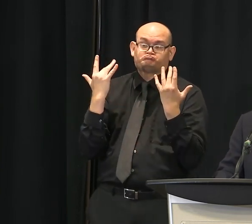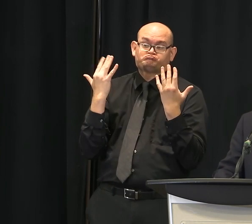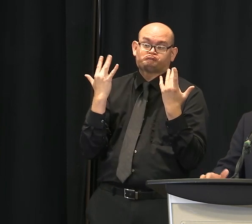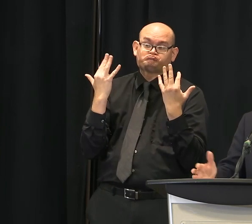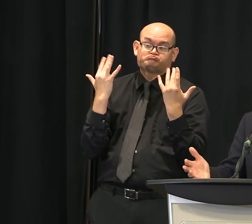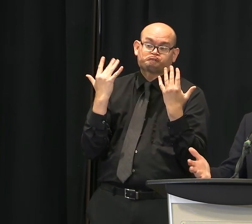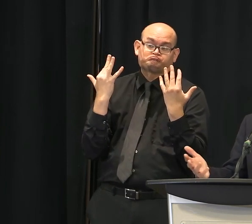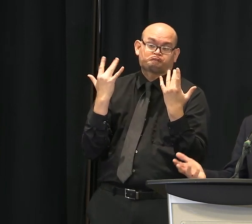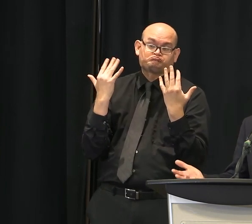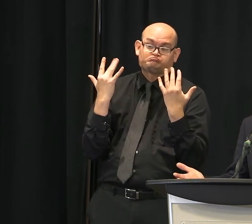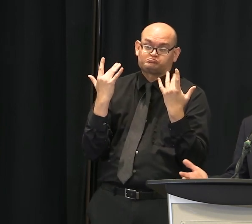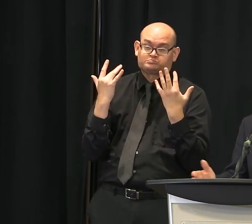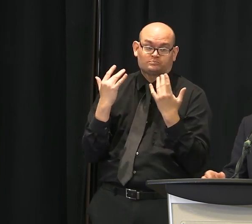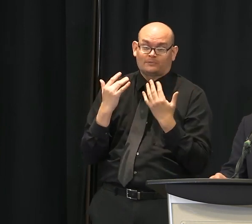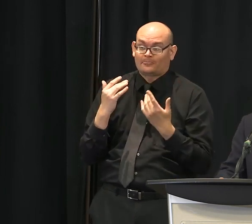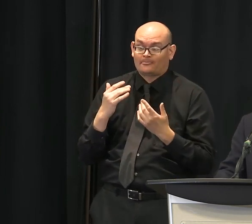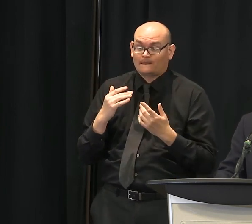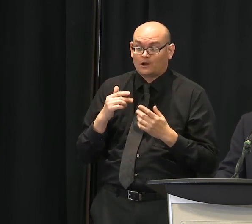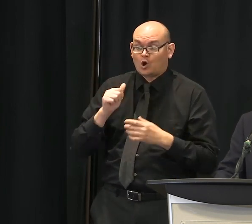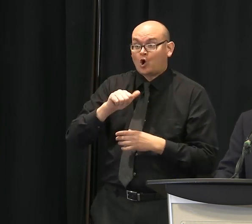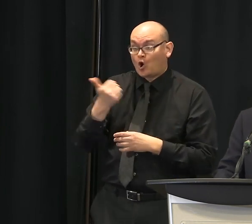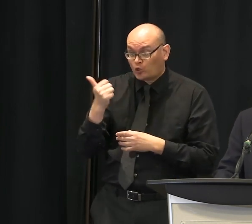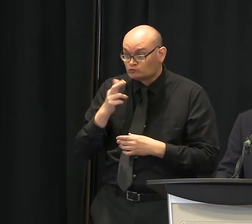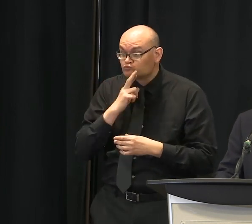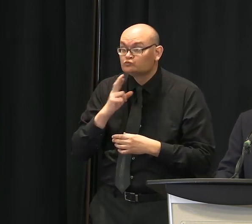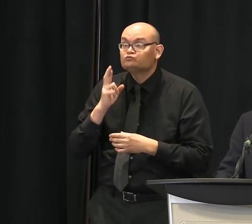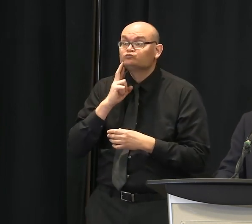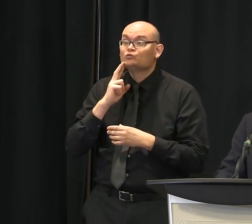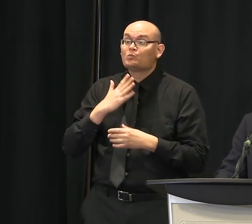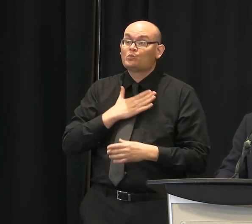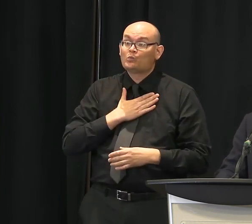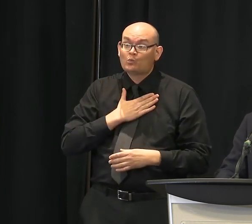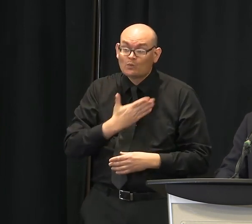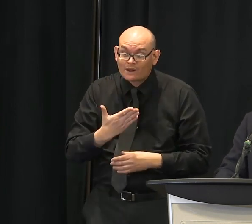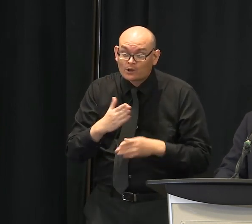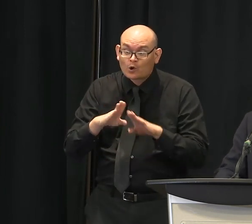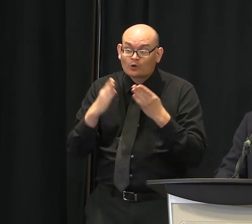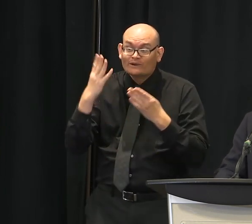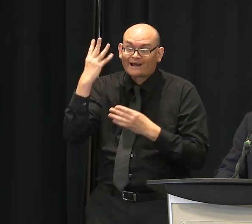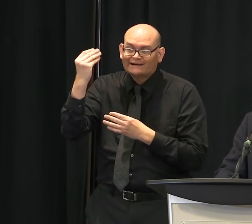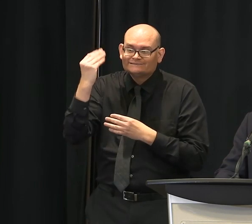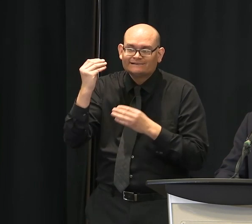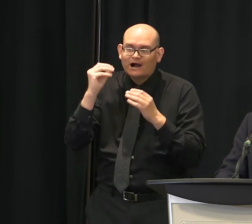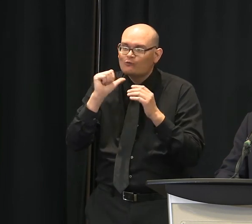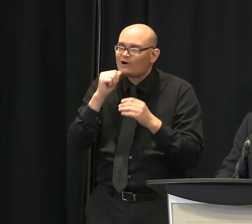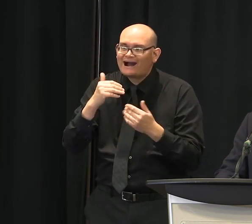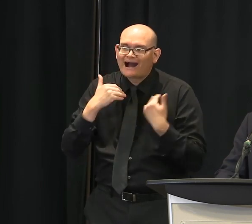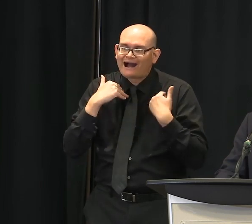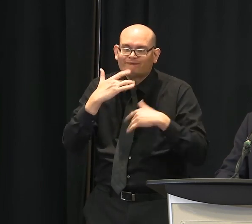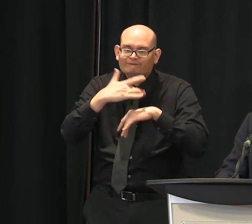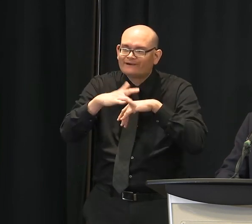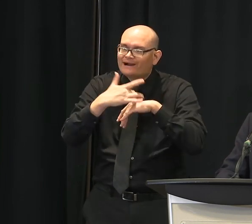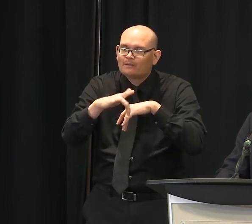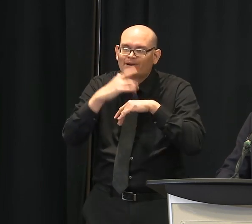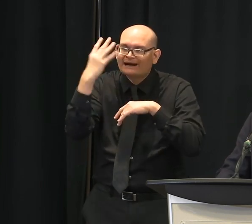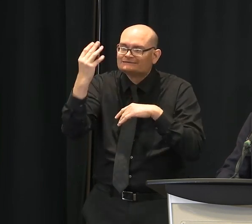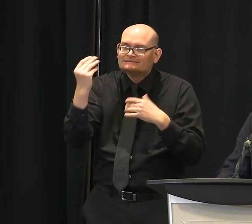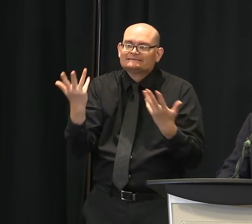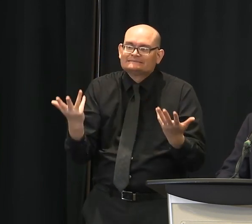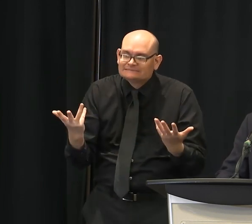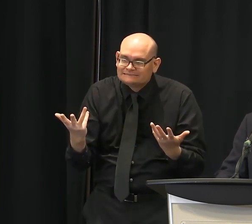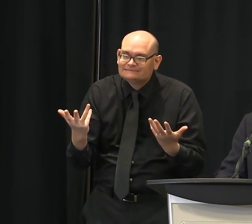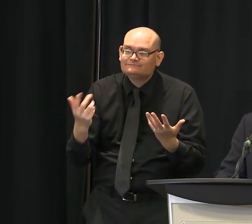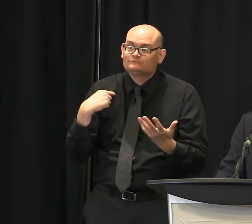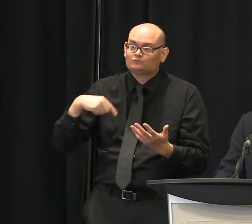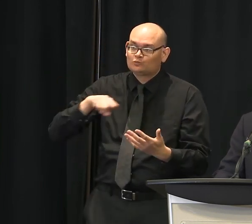restaurants that did not have outside dining opportunities. We are working with them to create downtown dining opportunities if they want to do